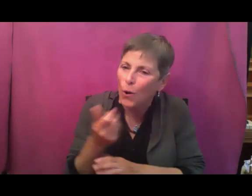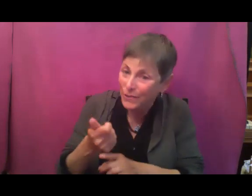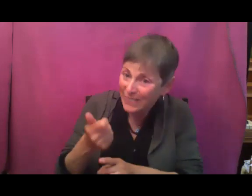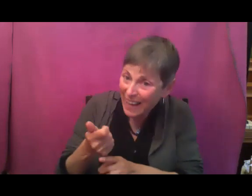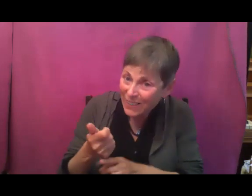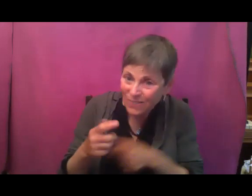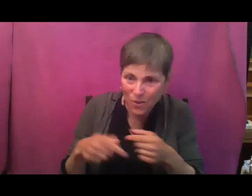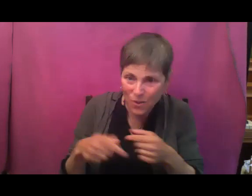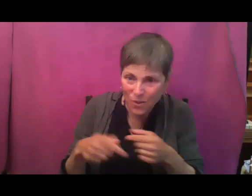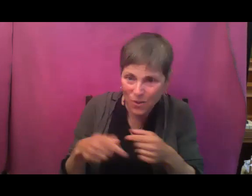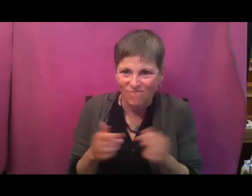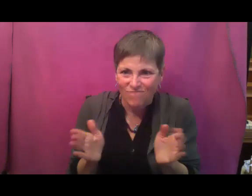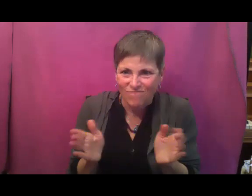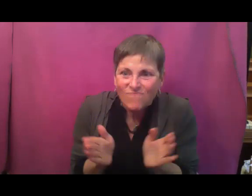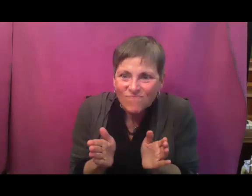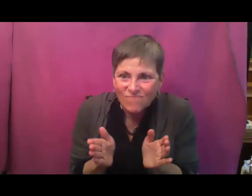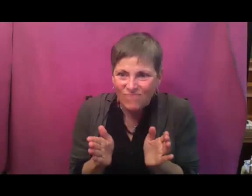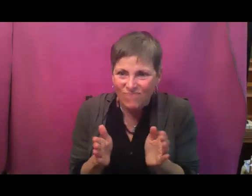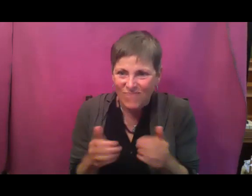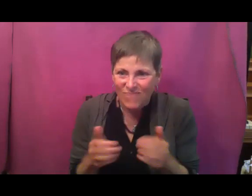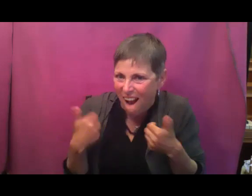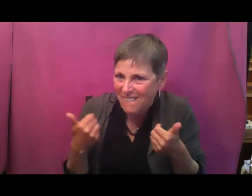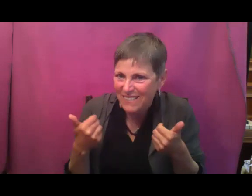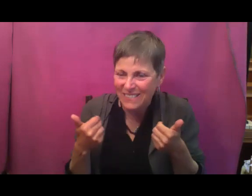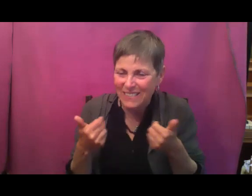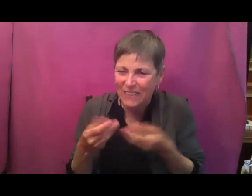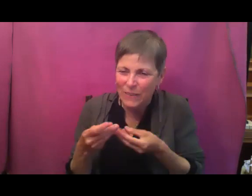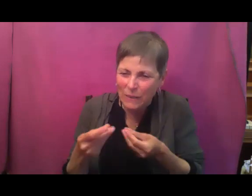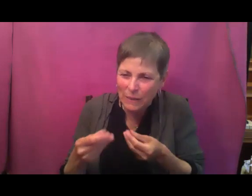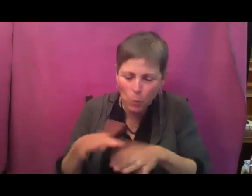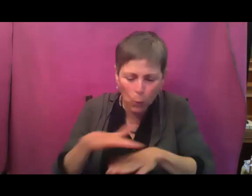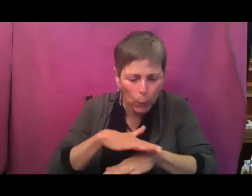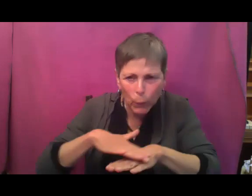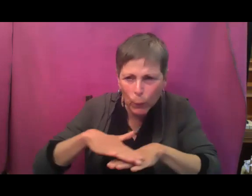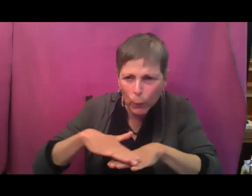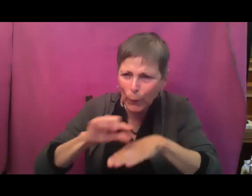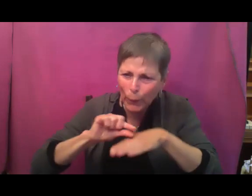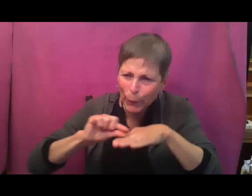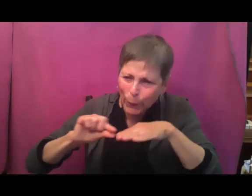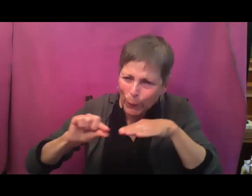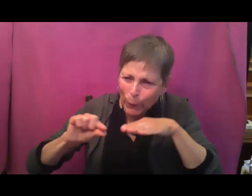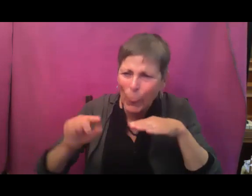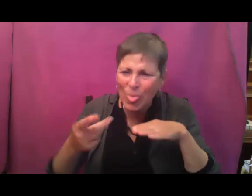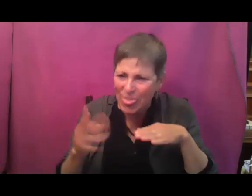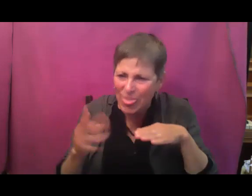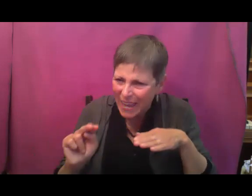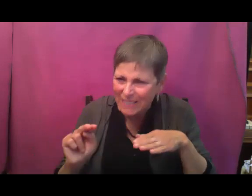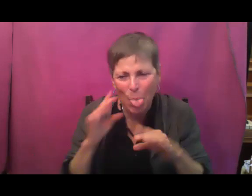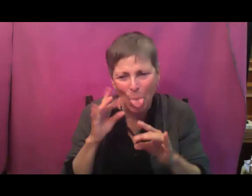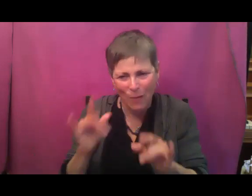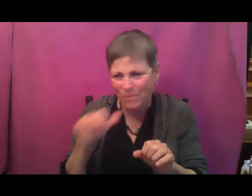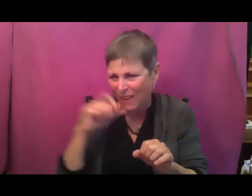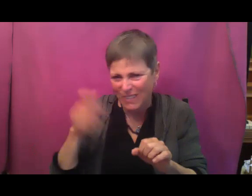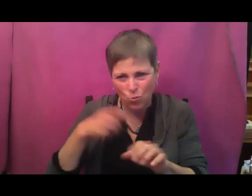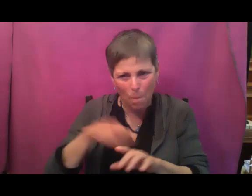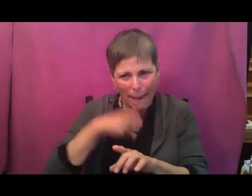young and tender, some varieties also just have a smoother and thinner skin than others. And oh my gosh,